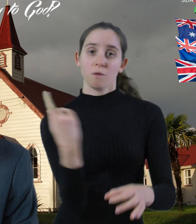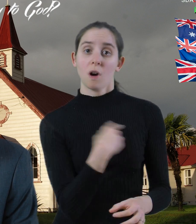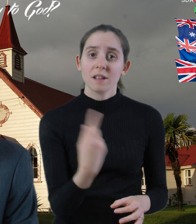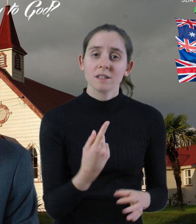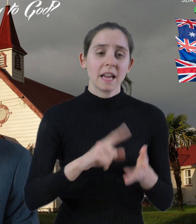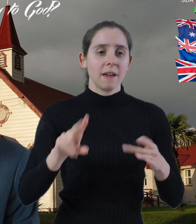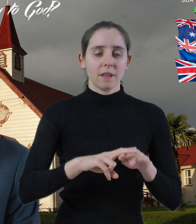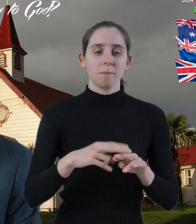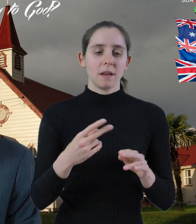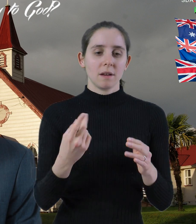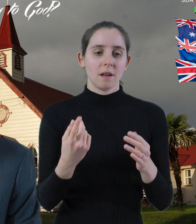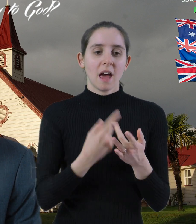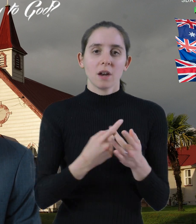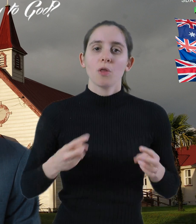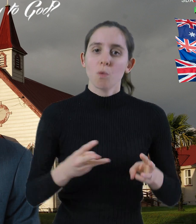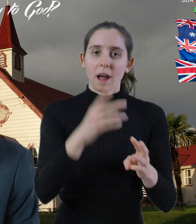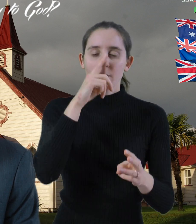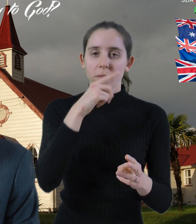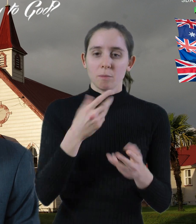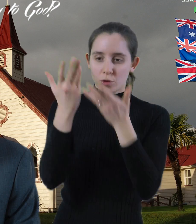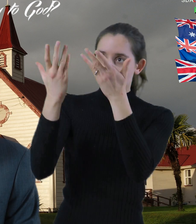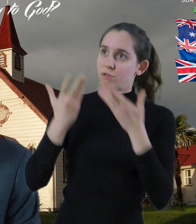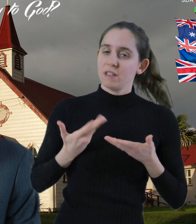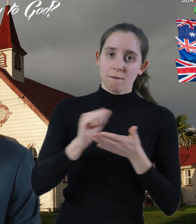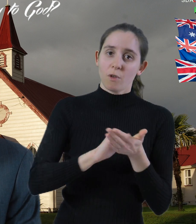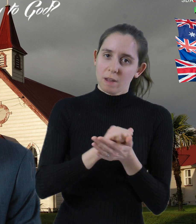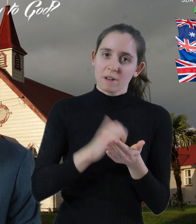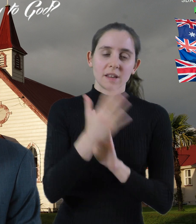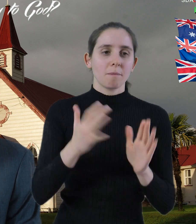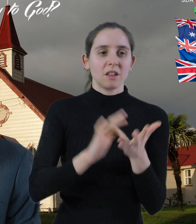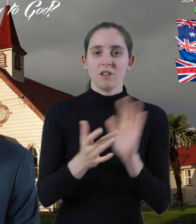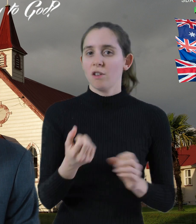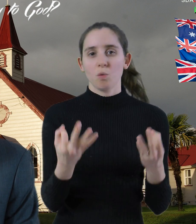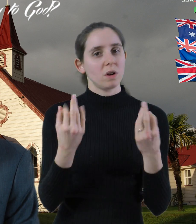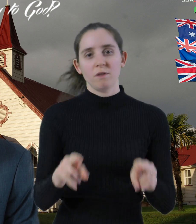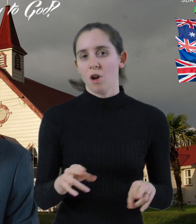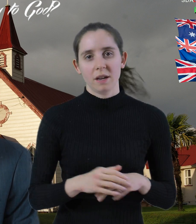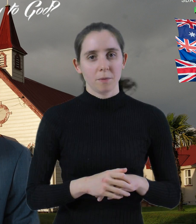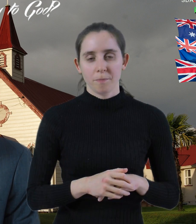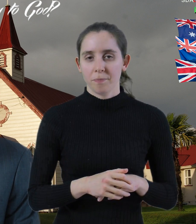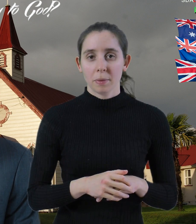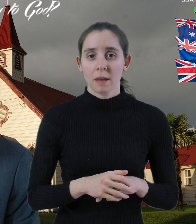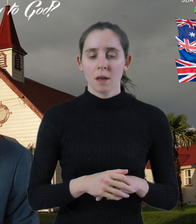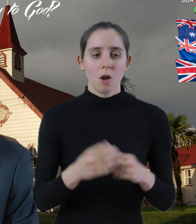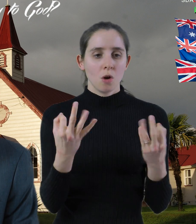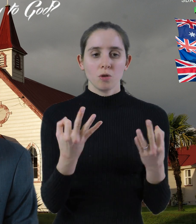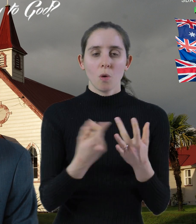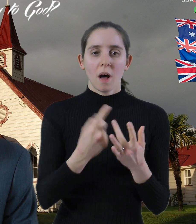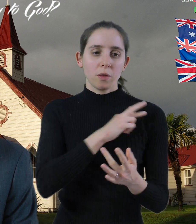had been any other way for people to be forgiven, Jesus would not have died. No other religion has a God